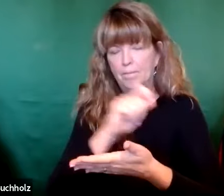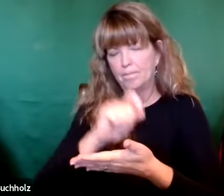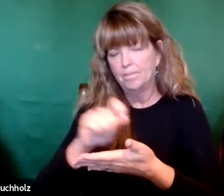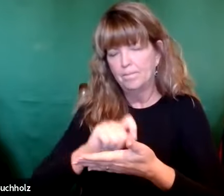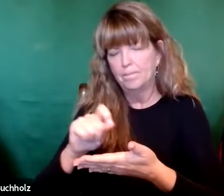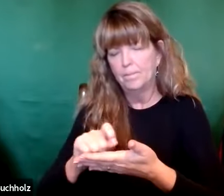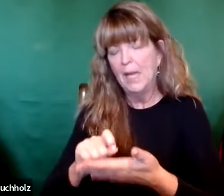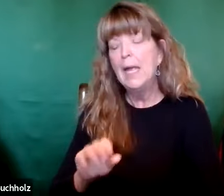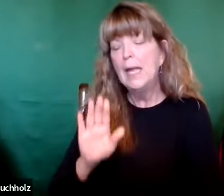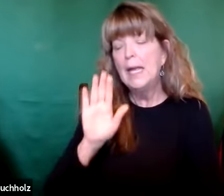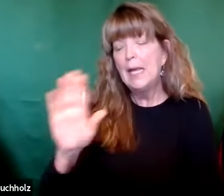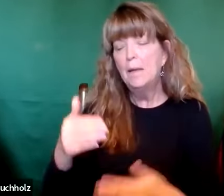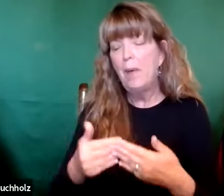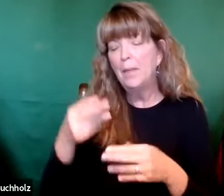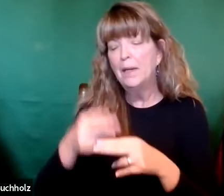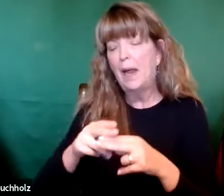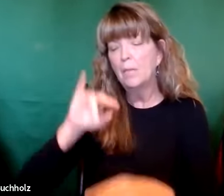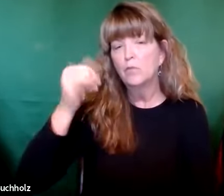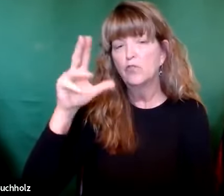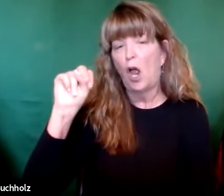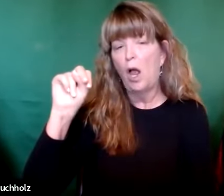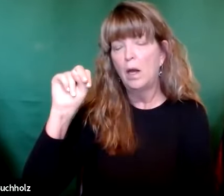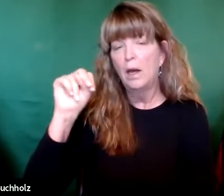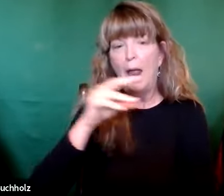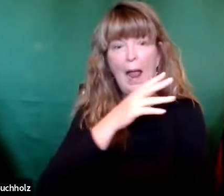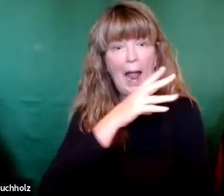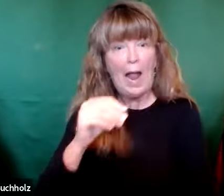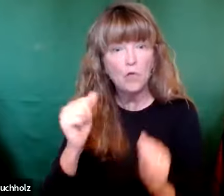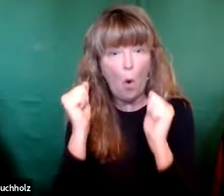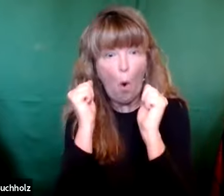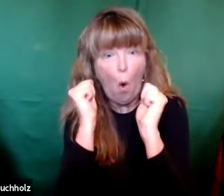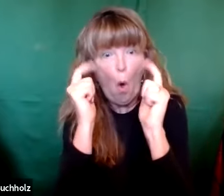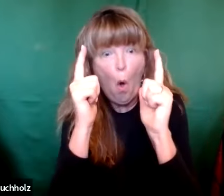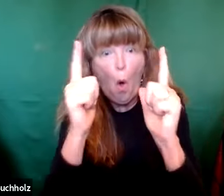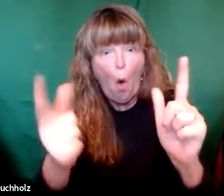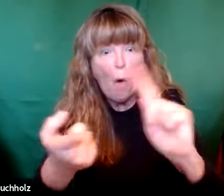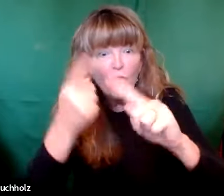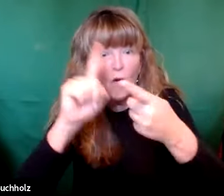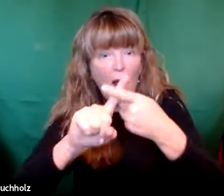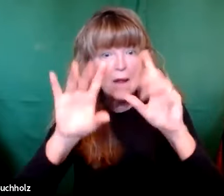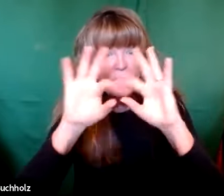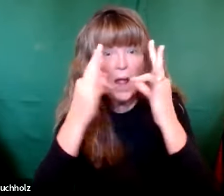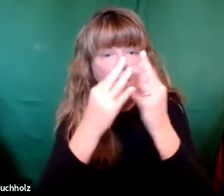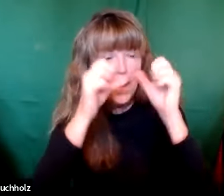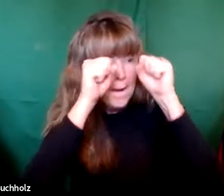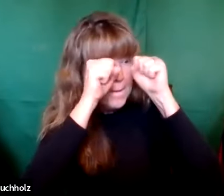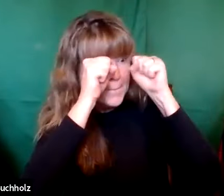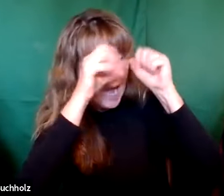Zechariah asked for a writing tablet. And to everyone's astonishment, he wrote, his name is John.